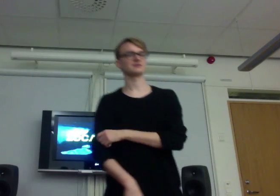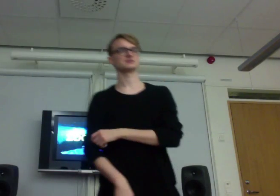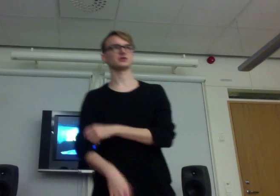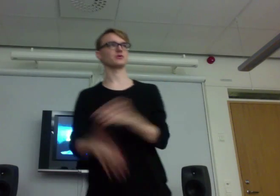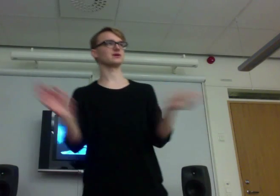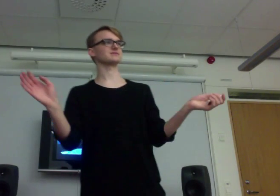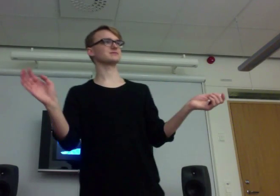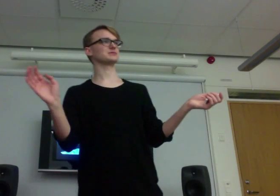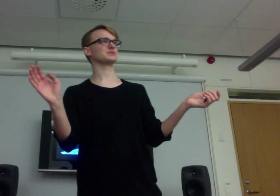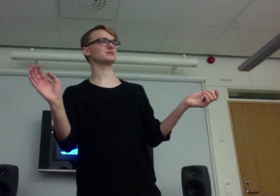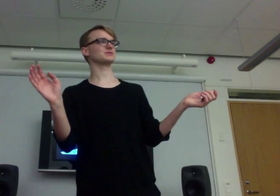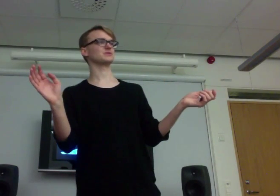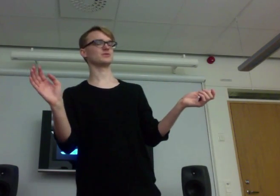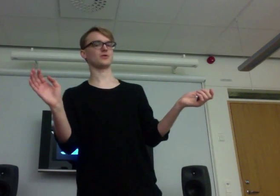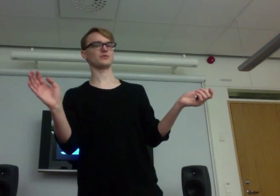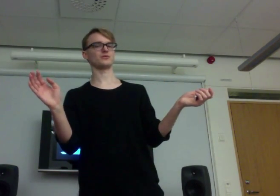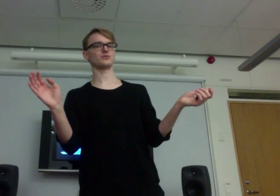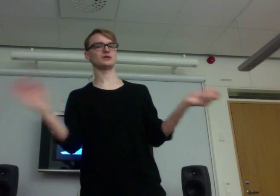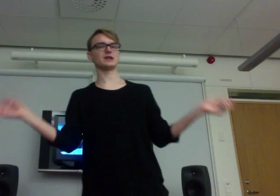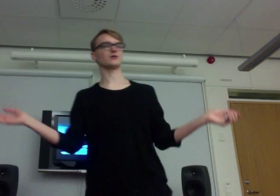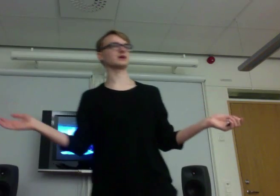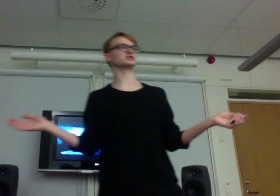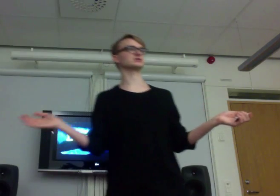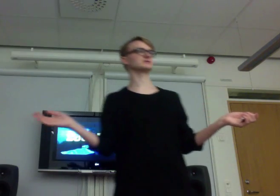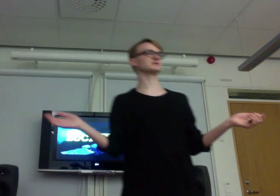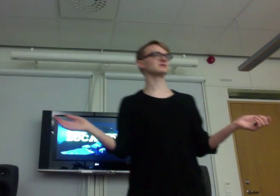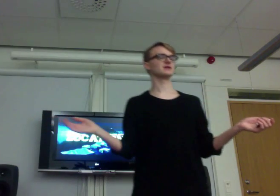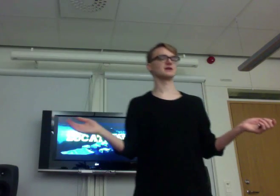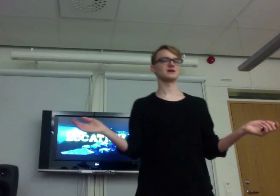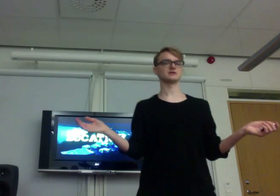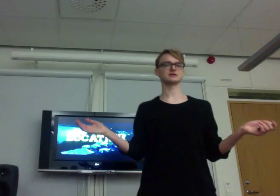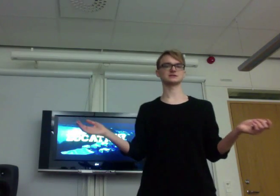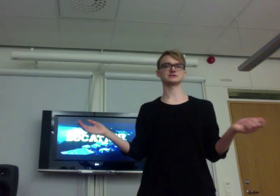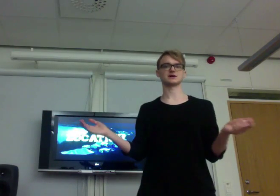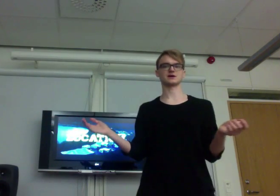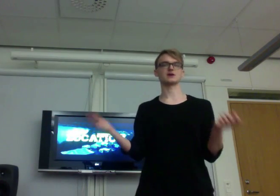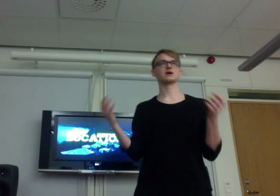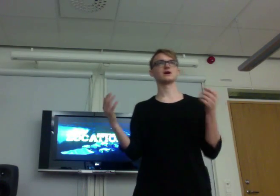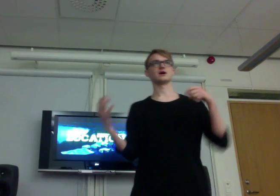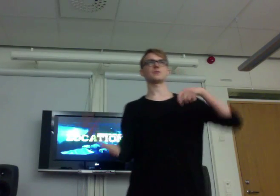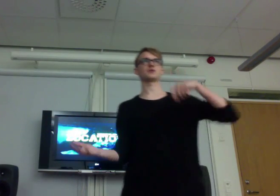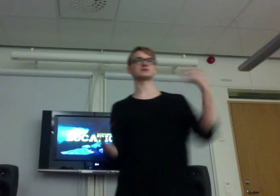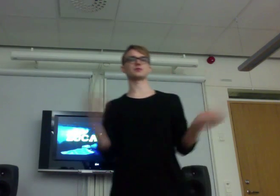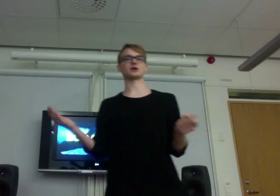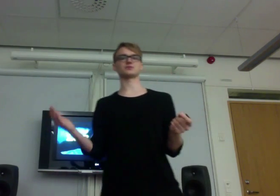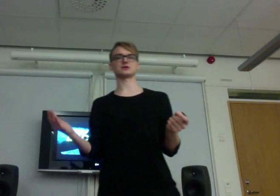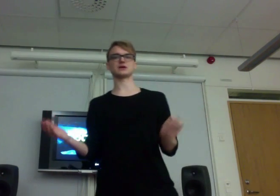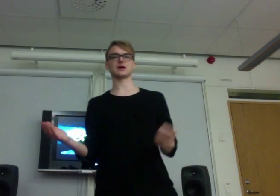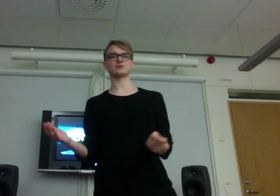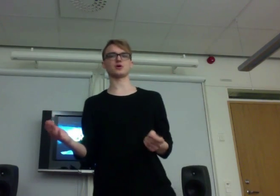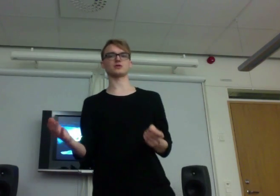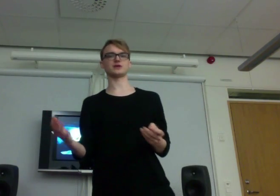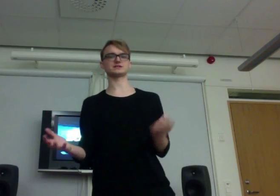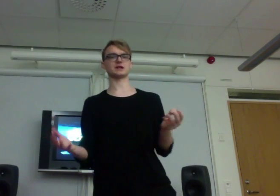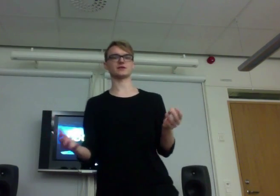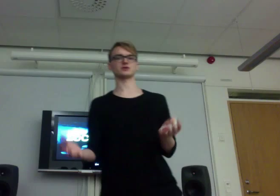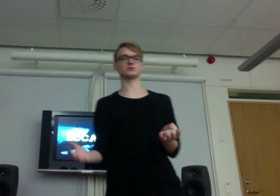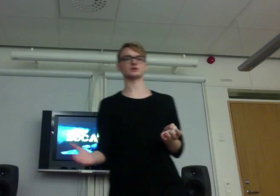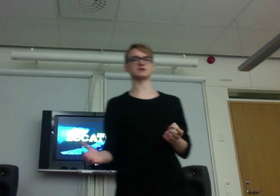So, we need a location. This is a post-apocalyptic game called Duskland, Skymningsland.